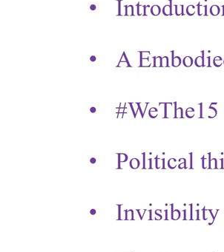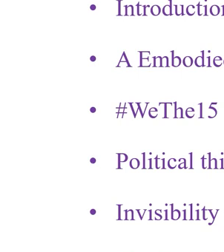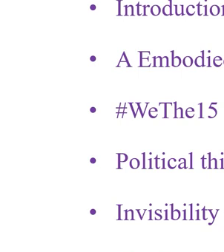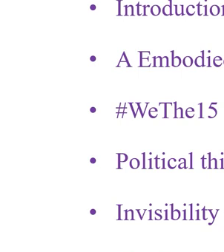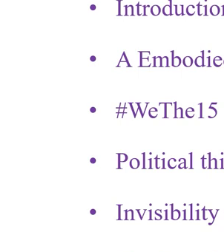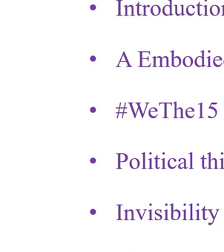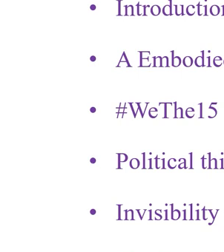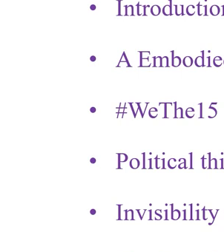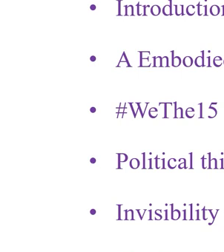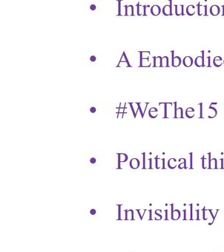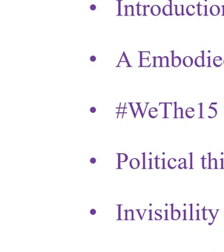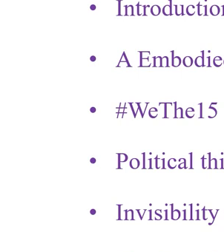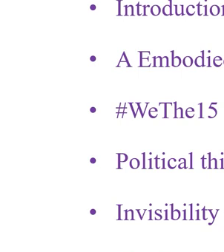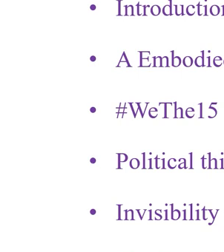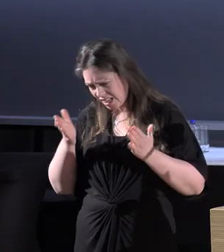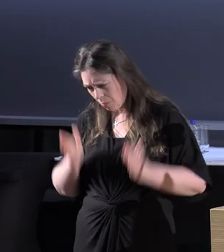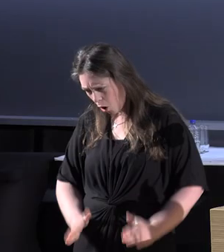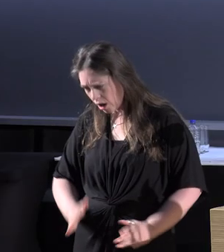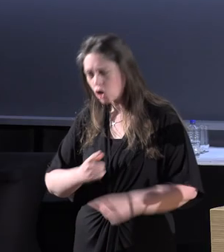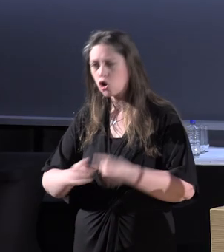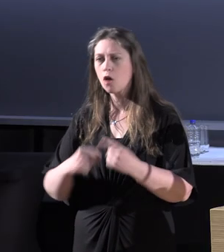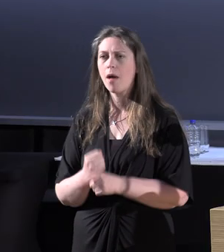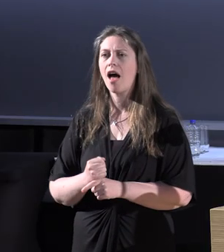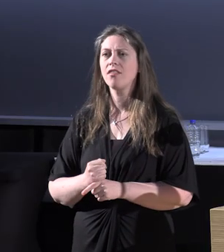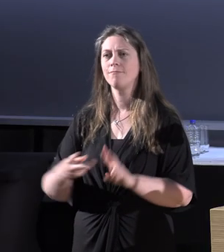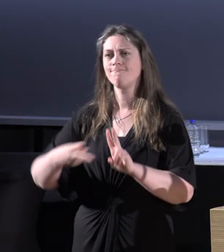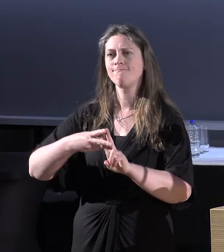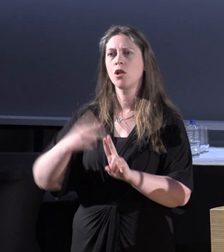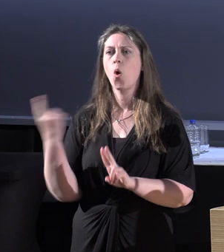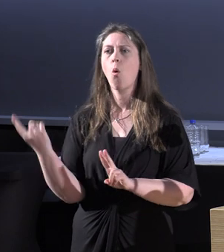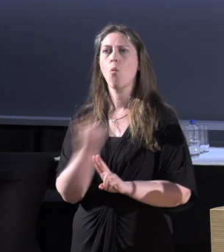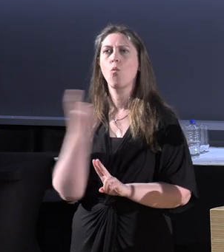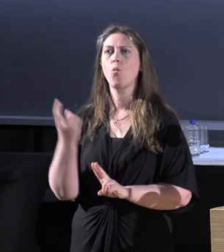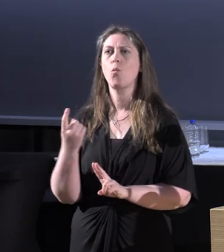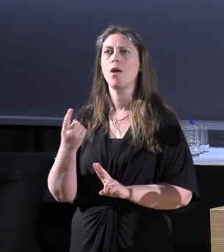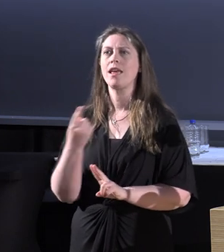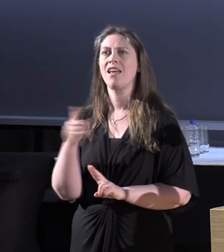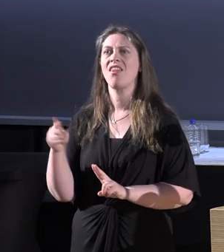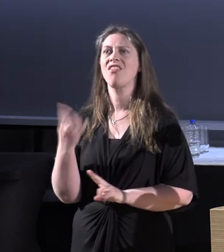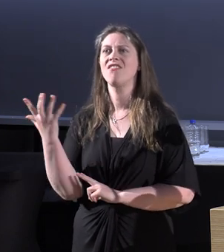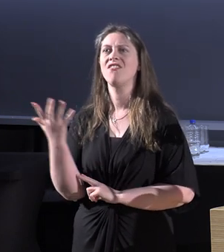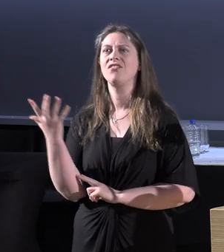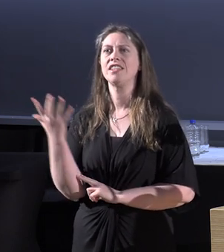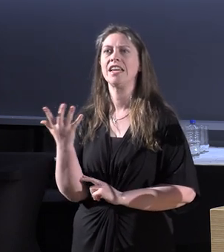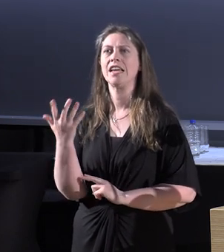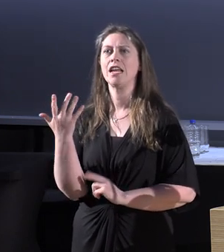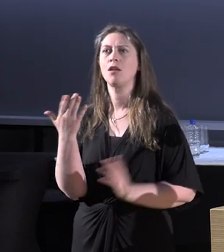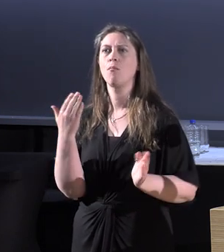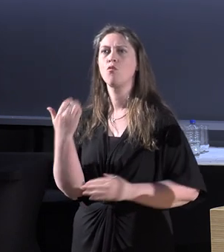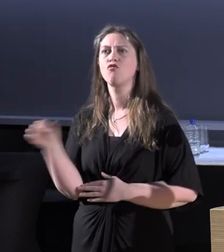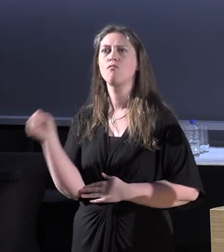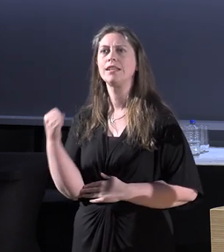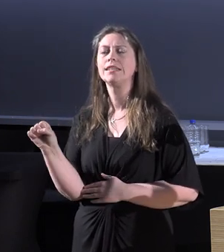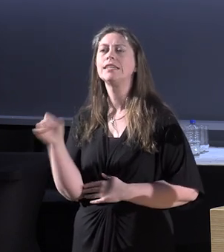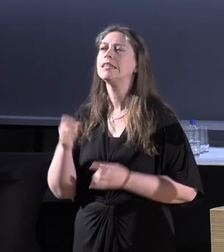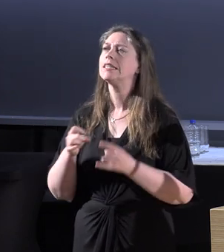as an individual. Talk about the We the 15 movement, which started in